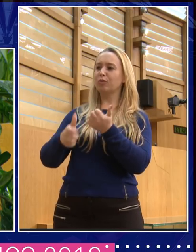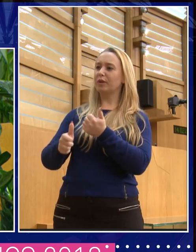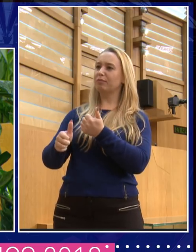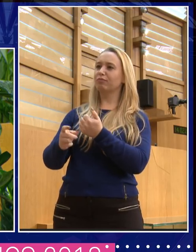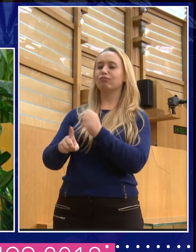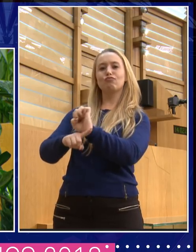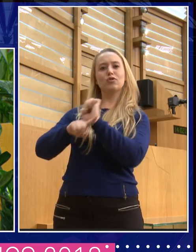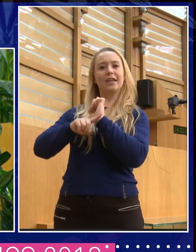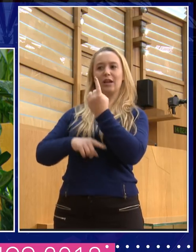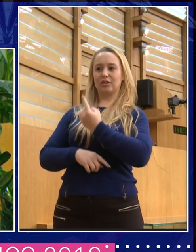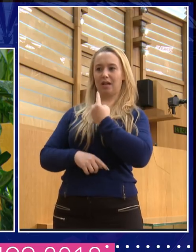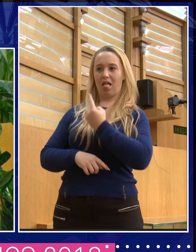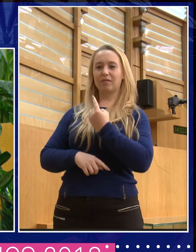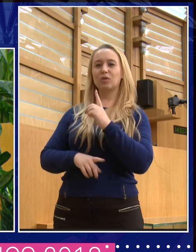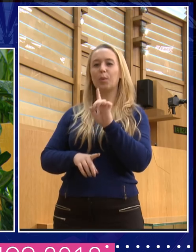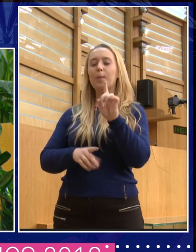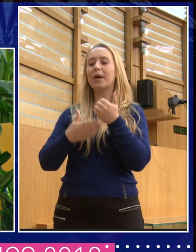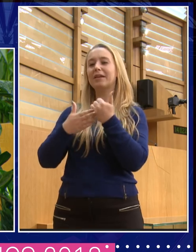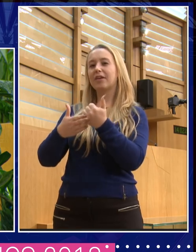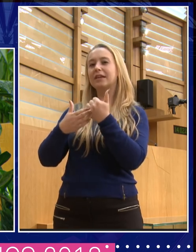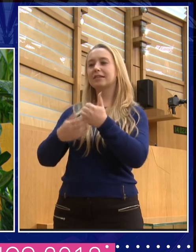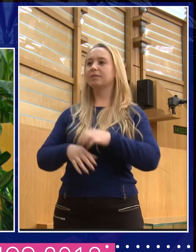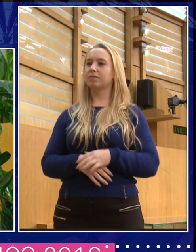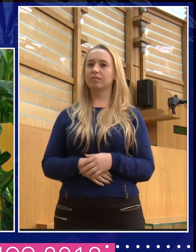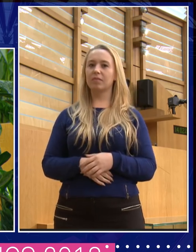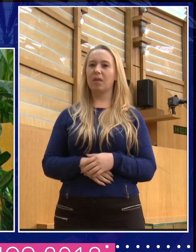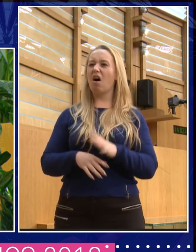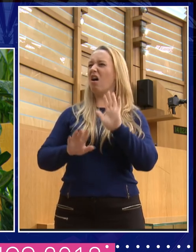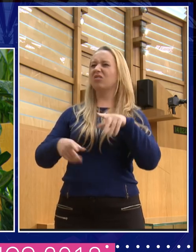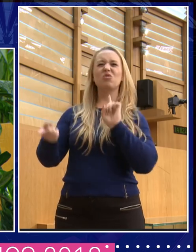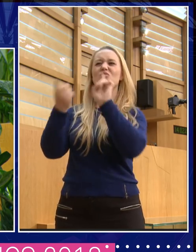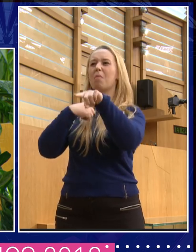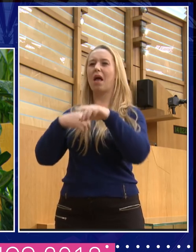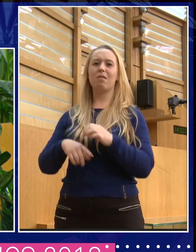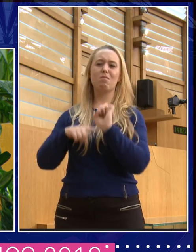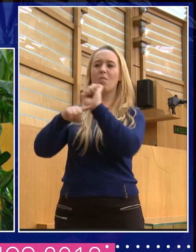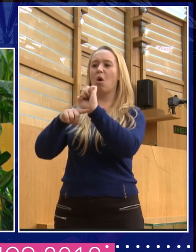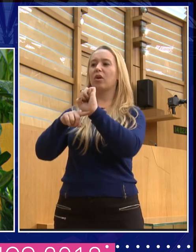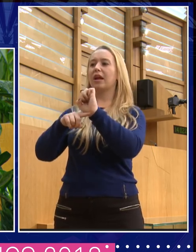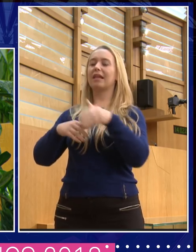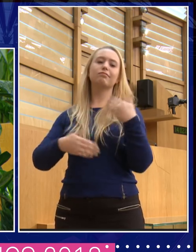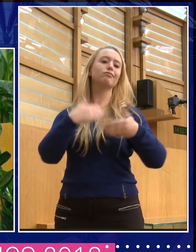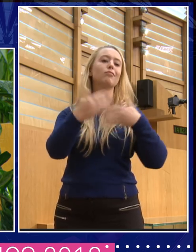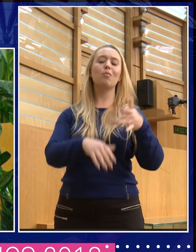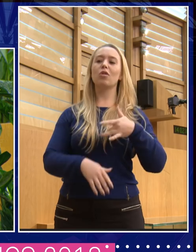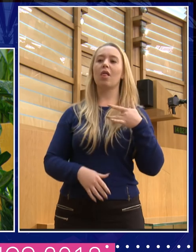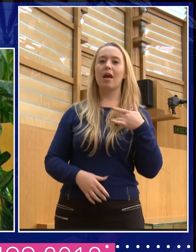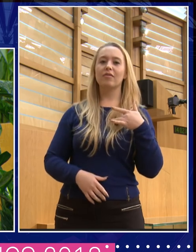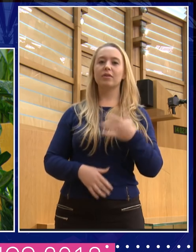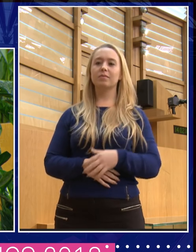advice is don't reply, block them, move on. And I wouldn't want to say that my solution